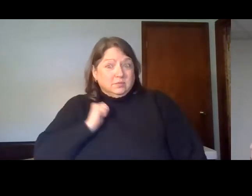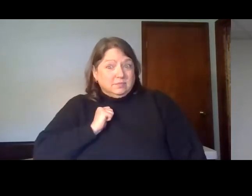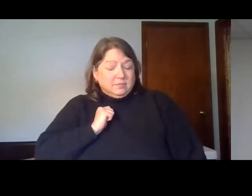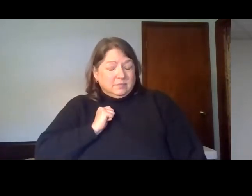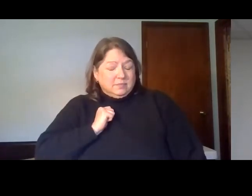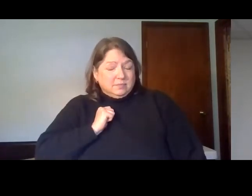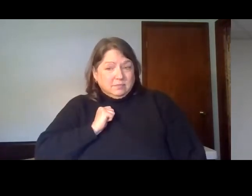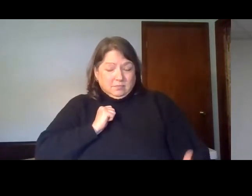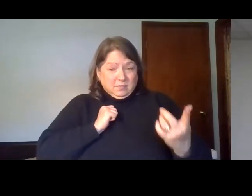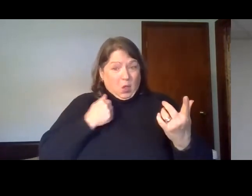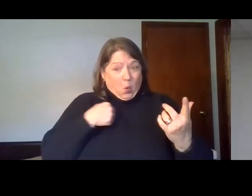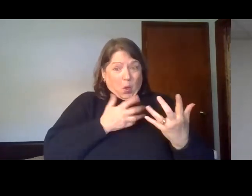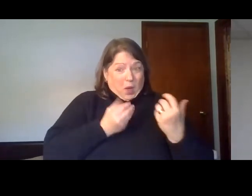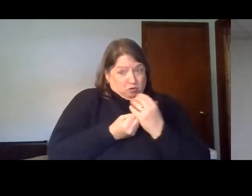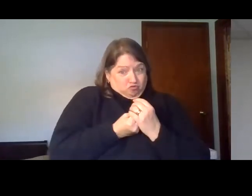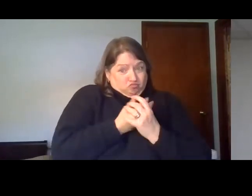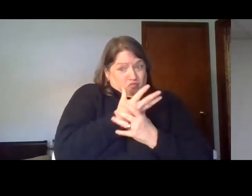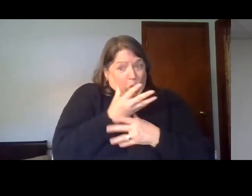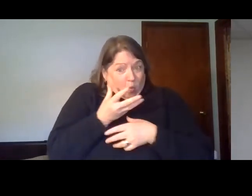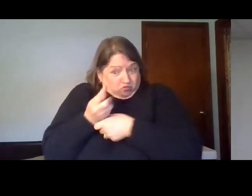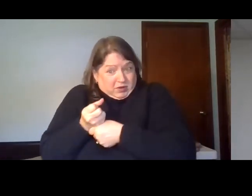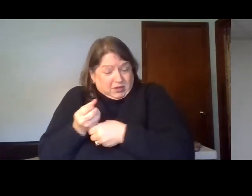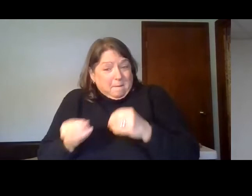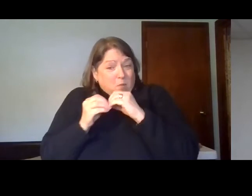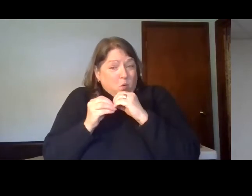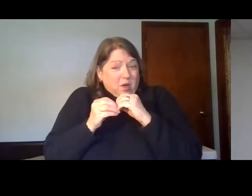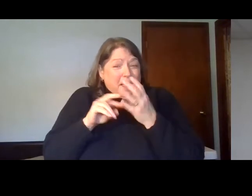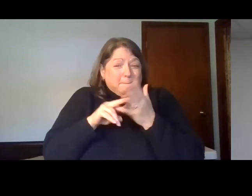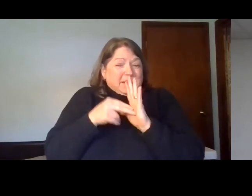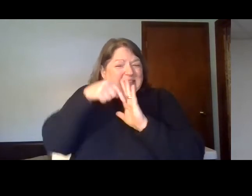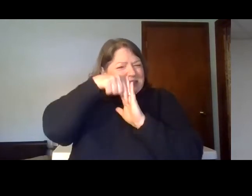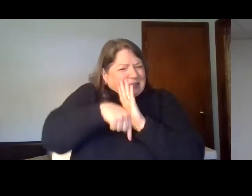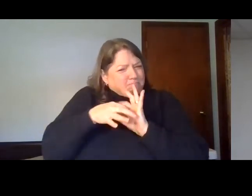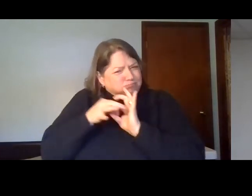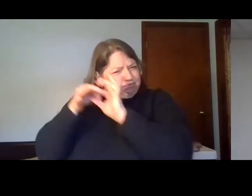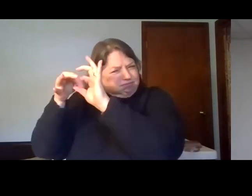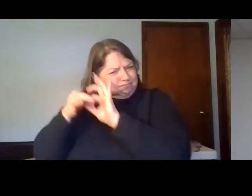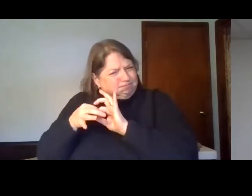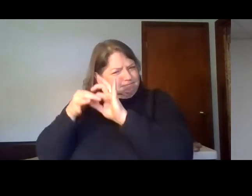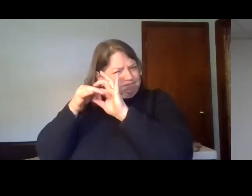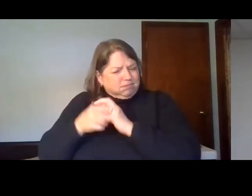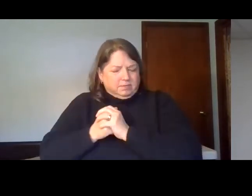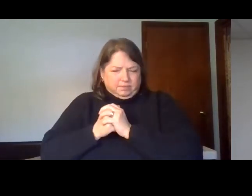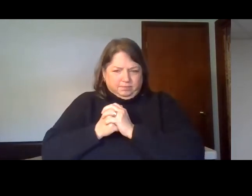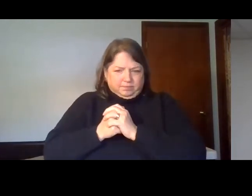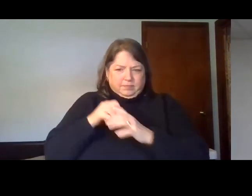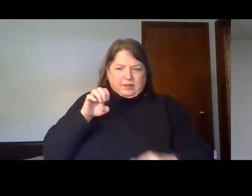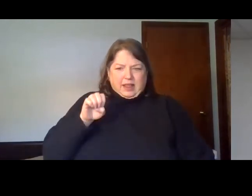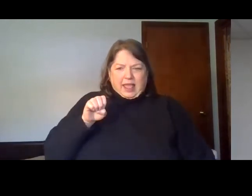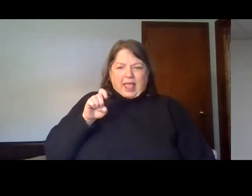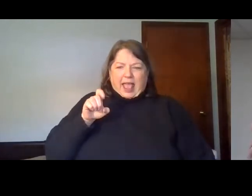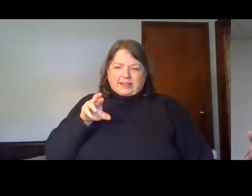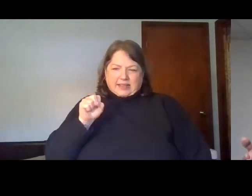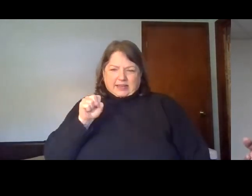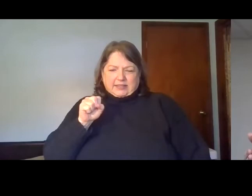trust for God, we need to become more intimate with God. In Exodus 33, verse 13, it was Moses